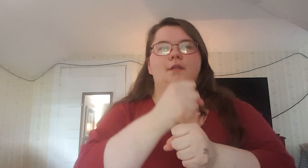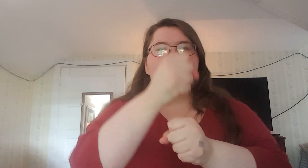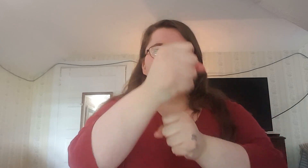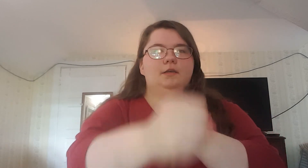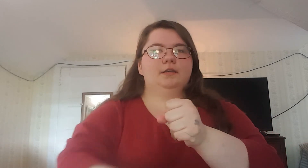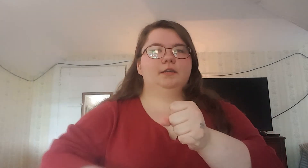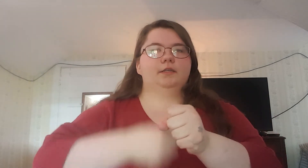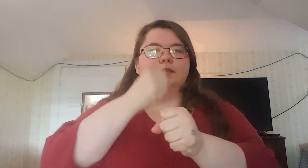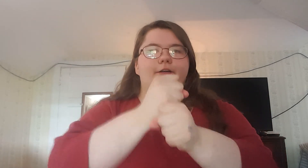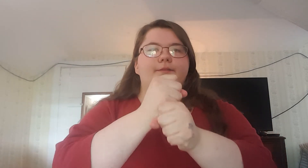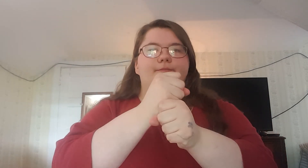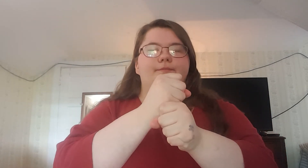Year.